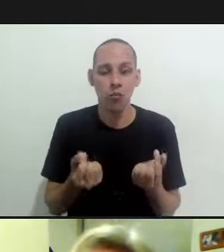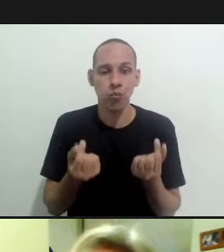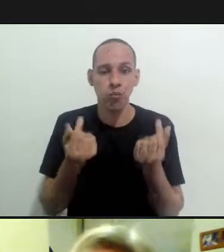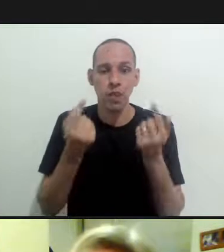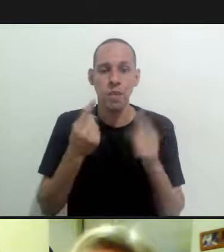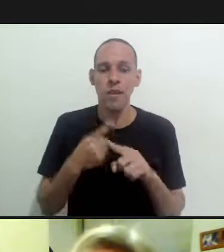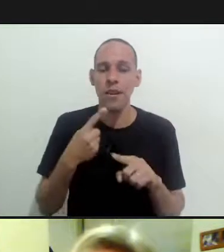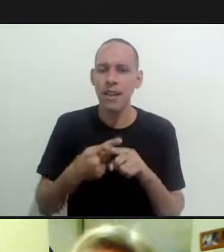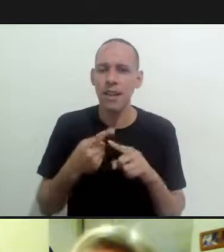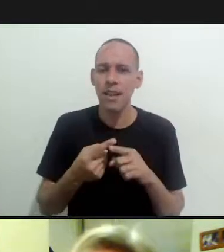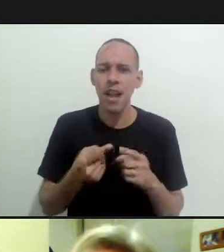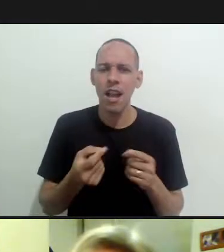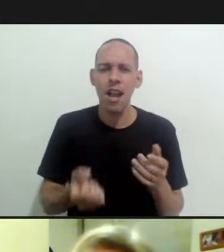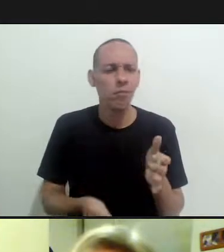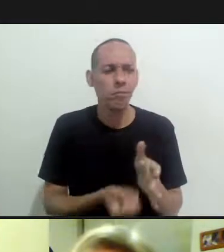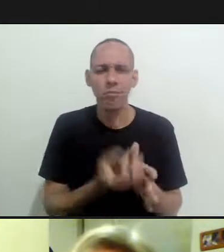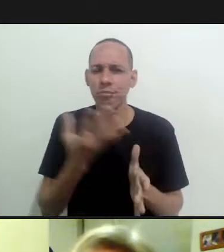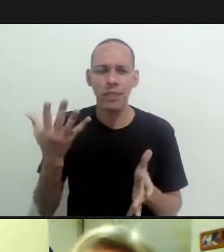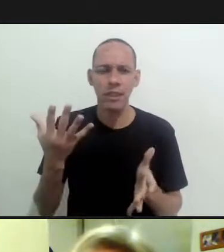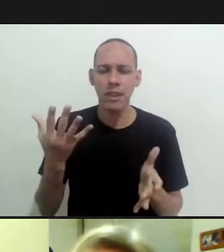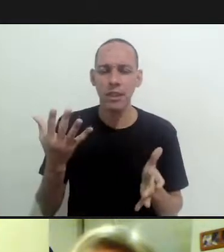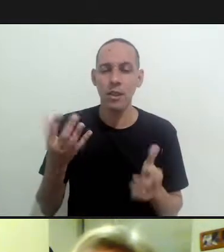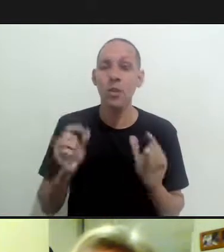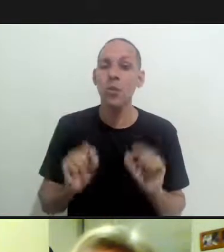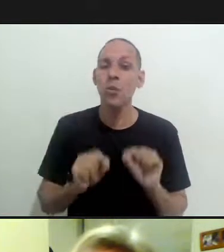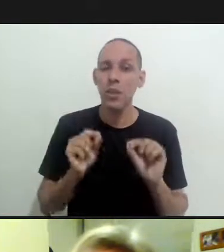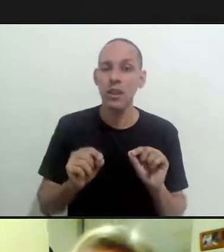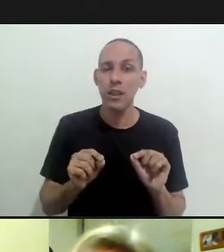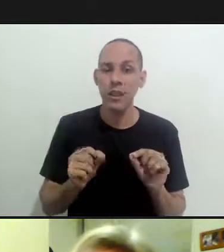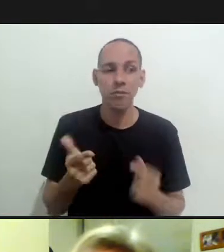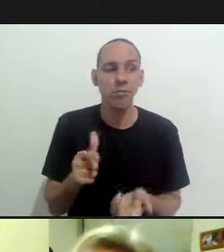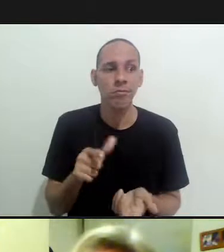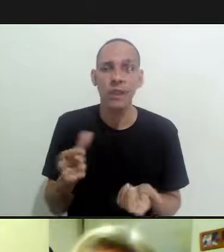lack of resources because many of the populations